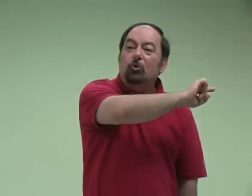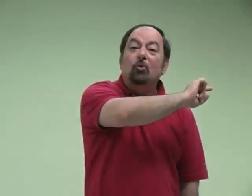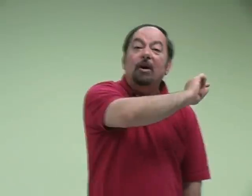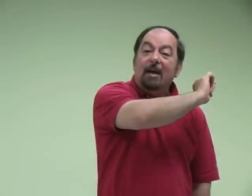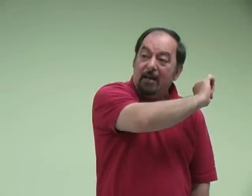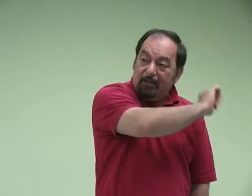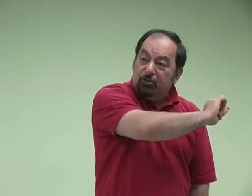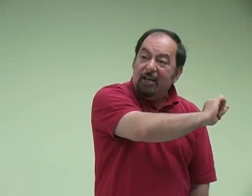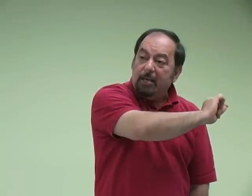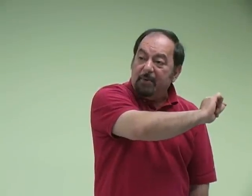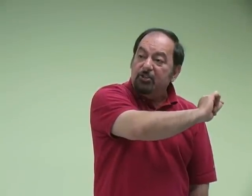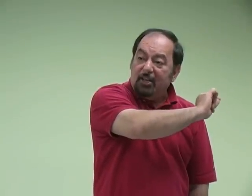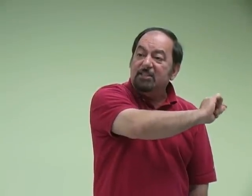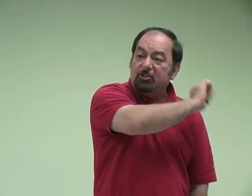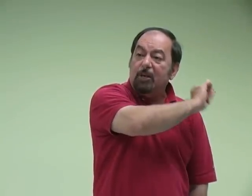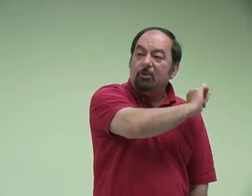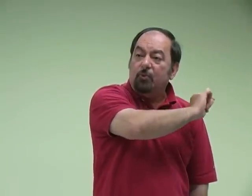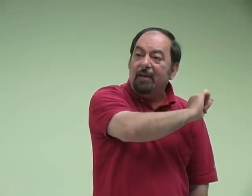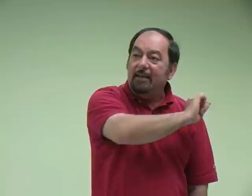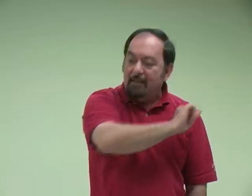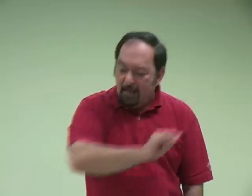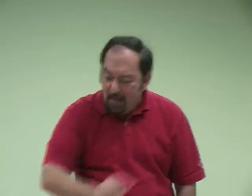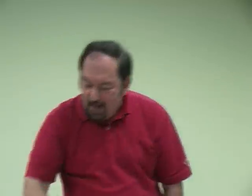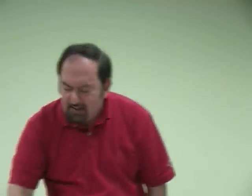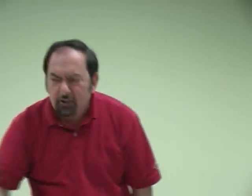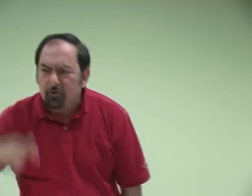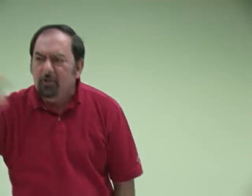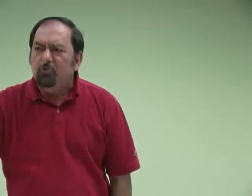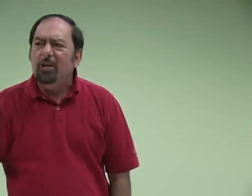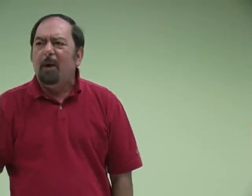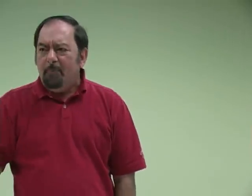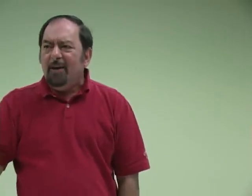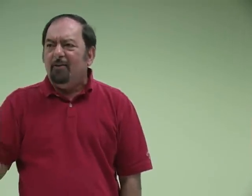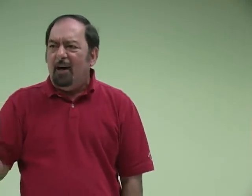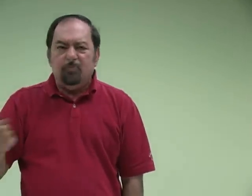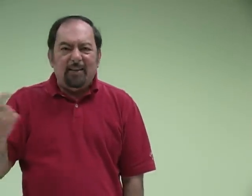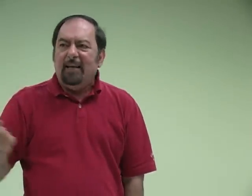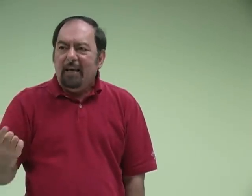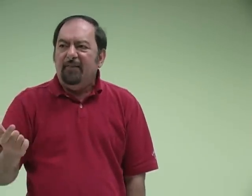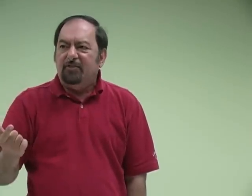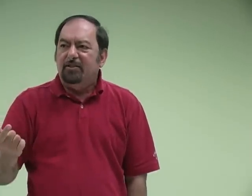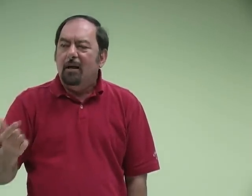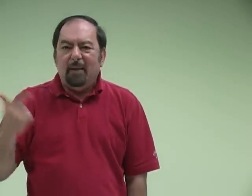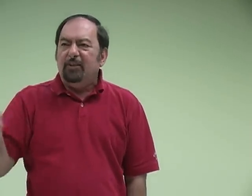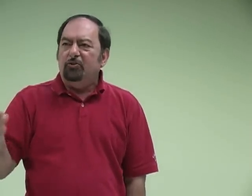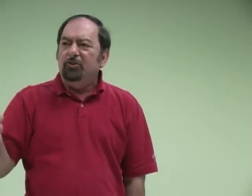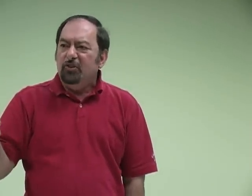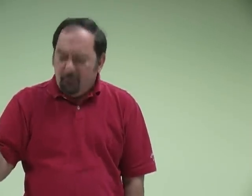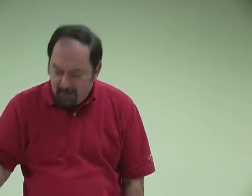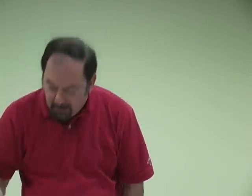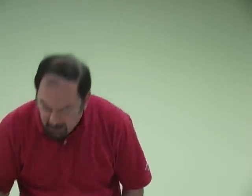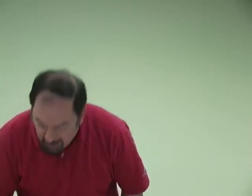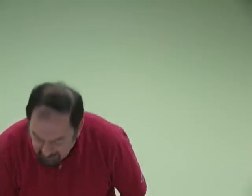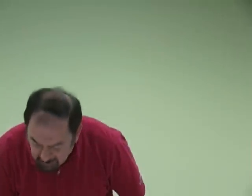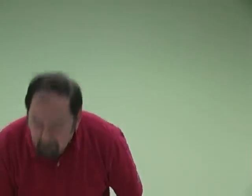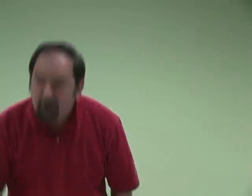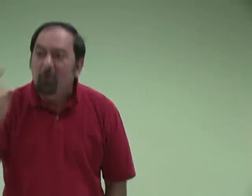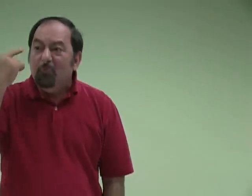to Jacob in Genesis chapter 28. He said, You're intrigued by Pentecost, by the gifts, by the tradition of men. And he said, But you